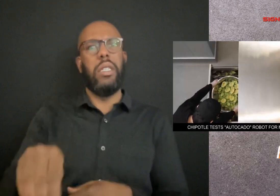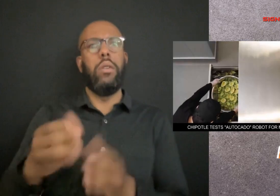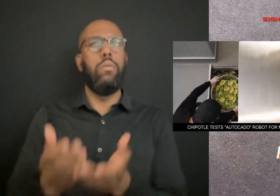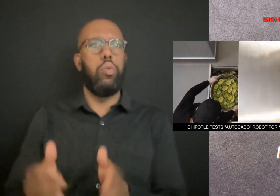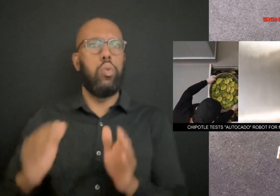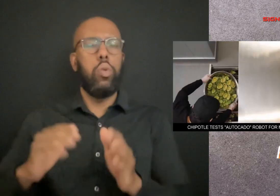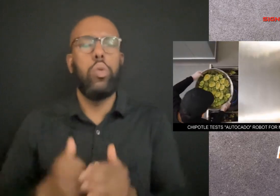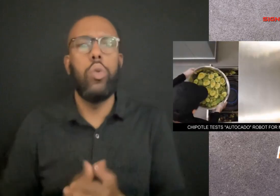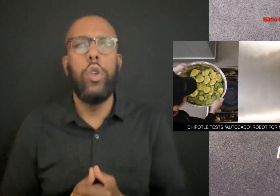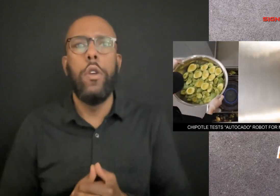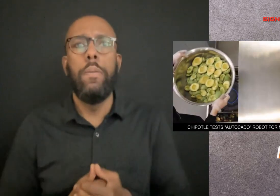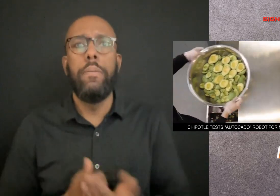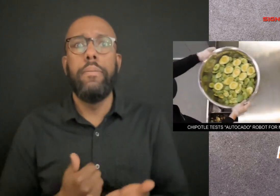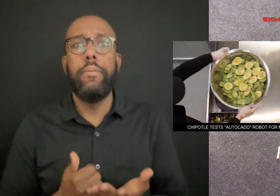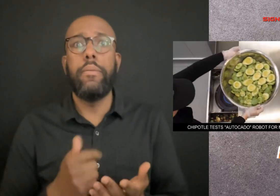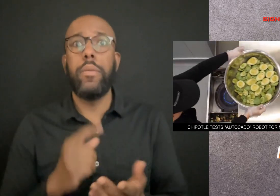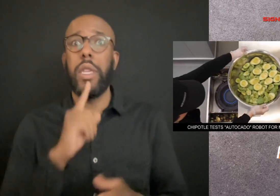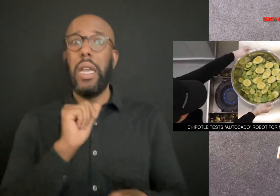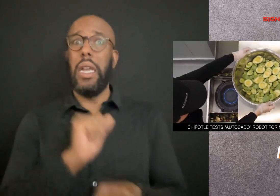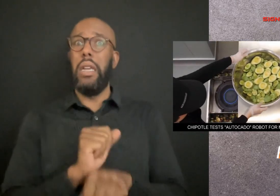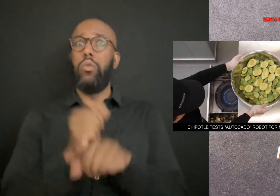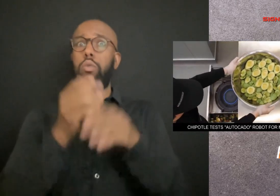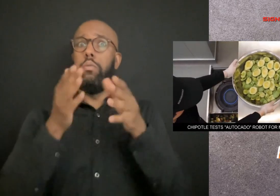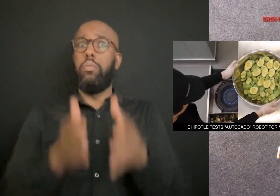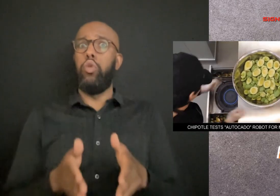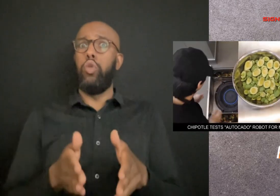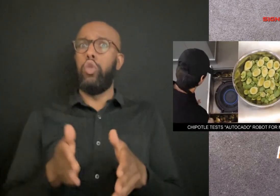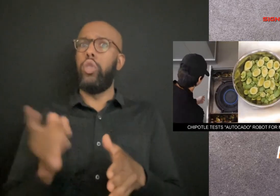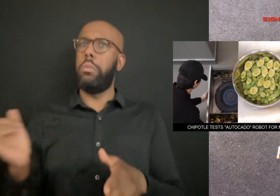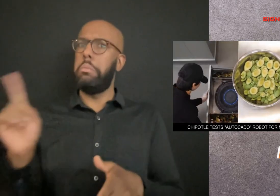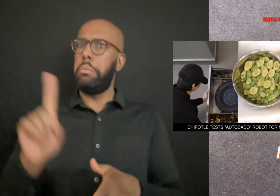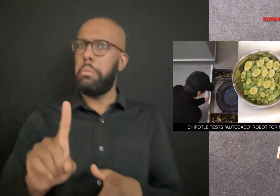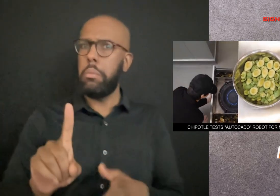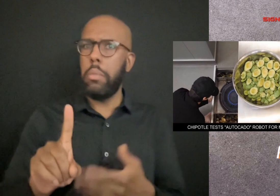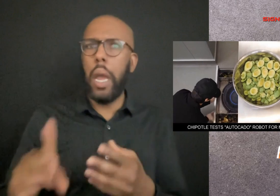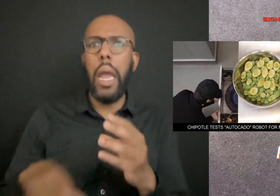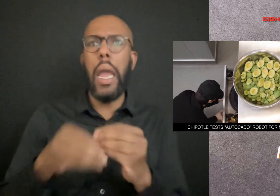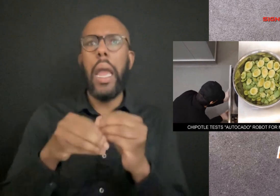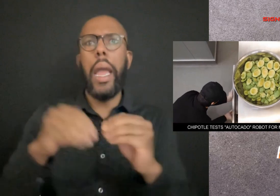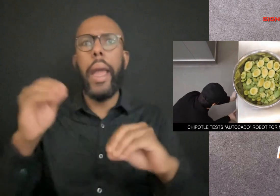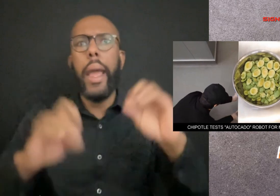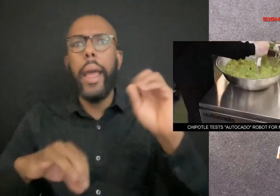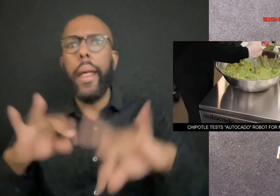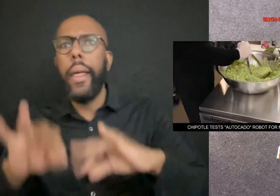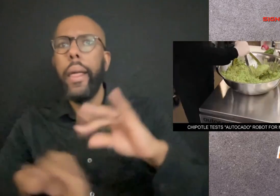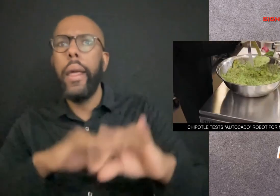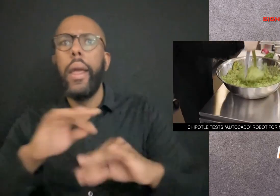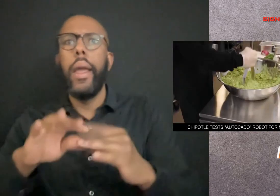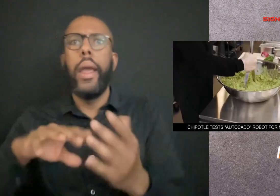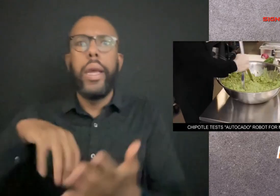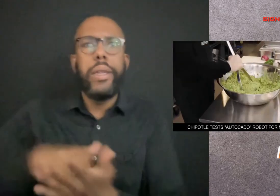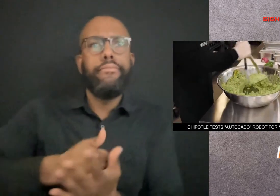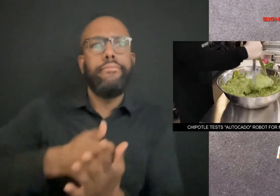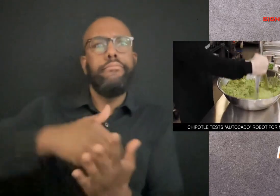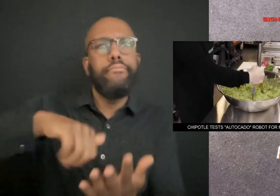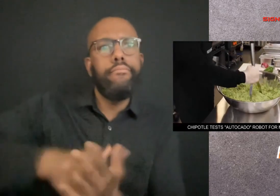Then an actual person takes over, adding the other ingredients and hand-mashing it to make